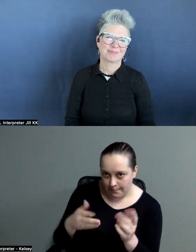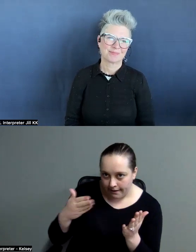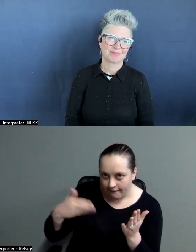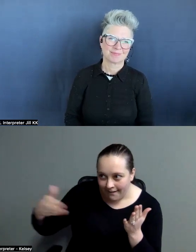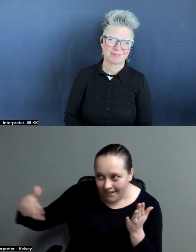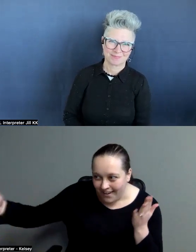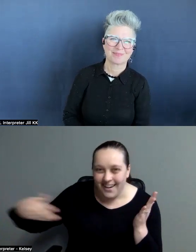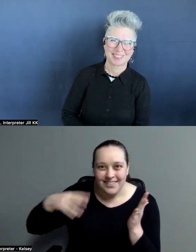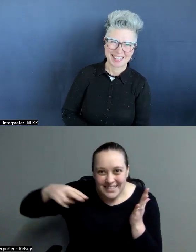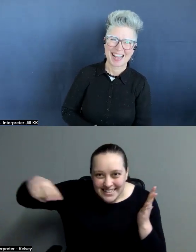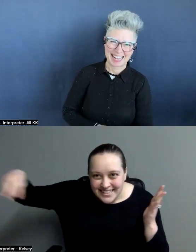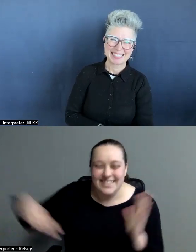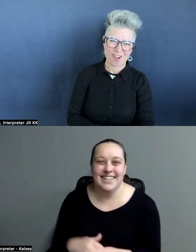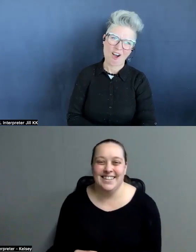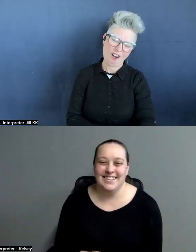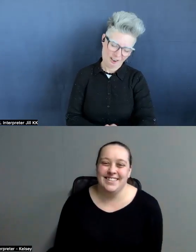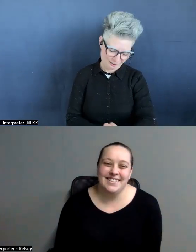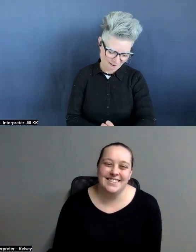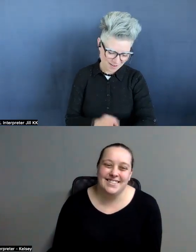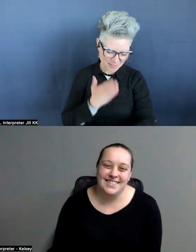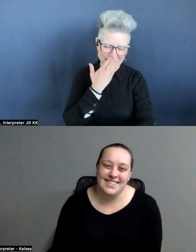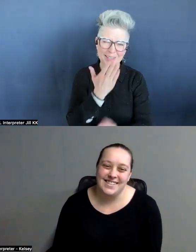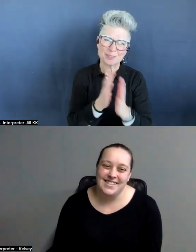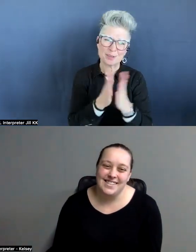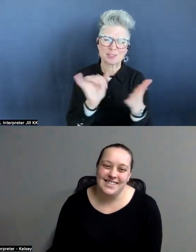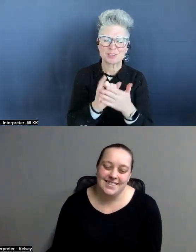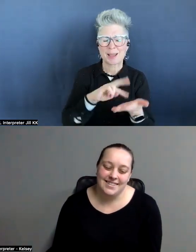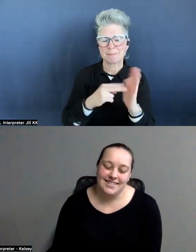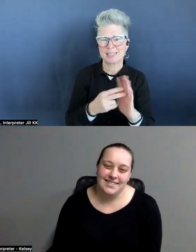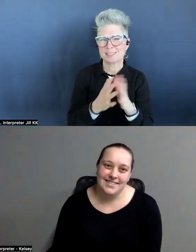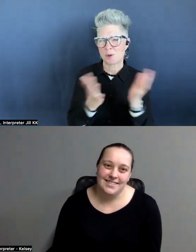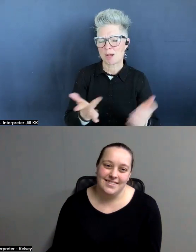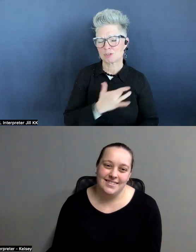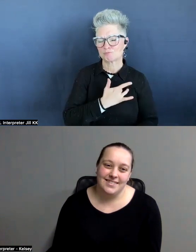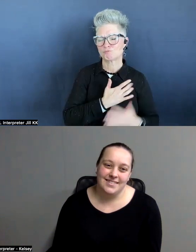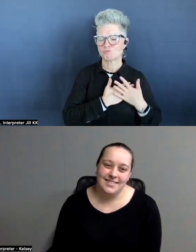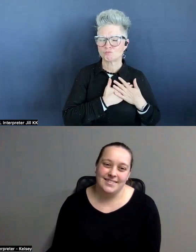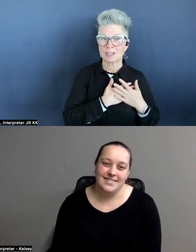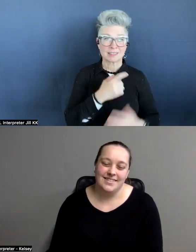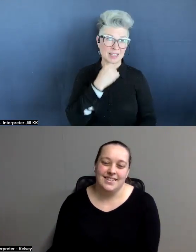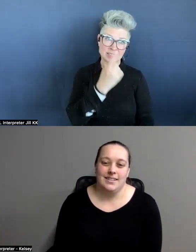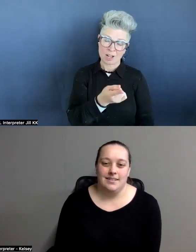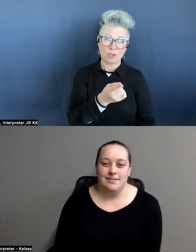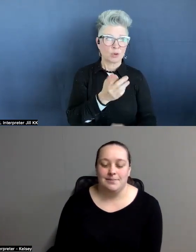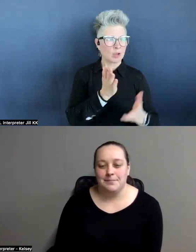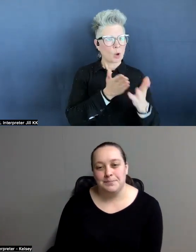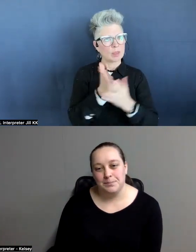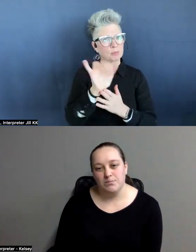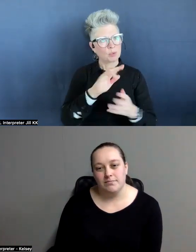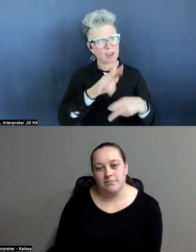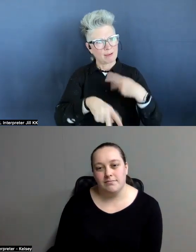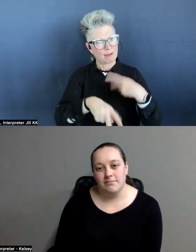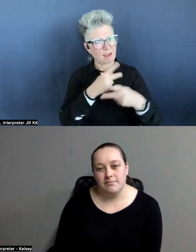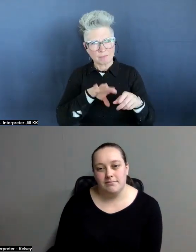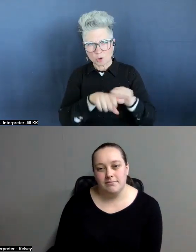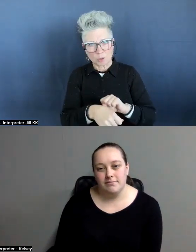reading. Yes. Oh, thank you so much. That means so much to me. Because I tell you, I mean, going through that kind of grief. And, you know,